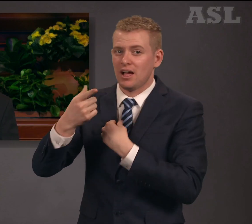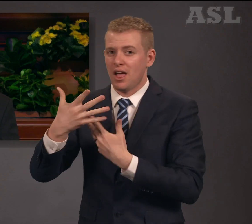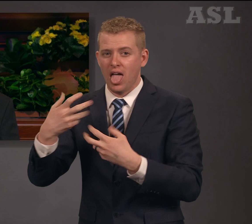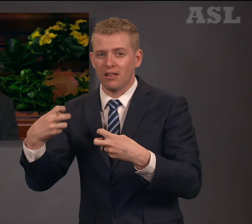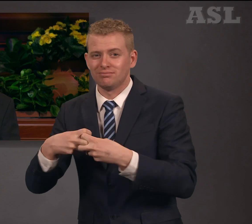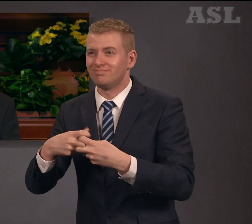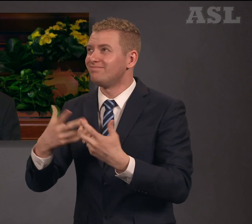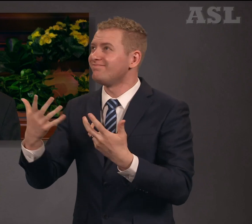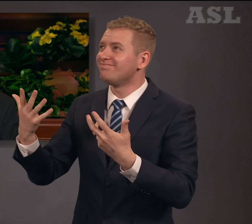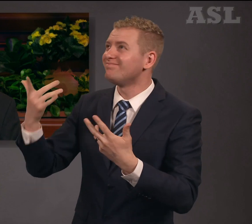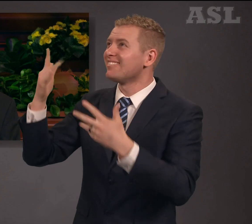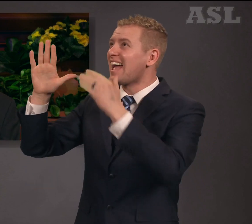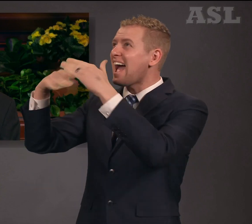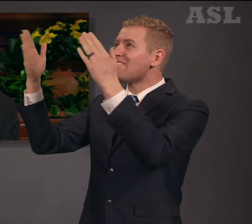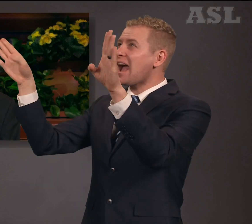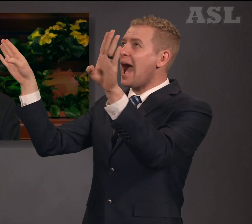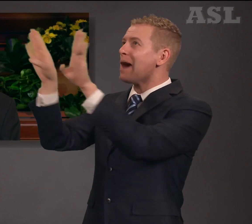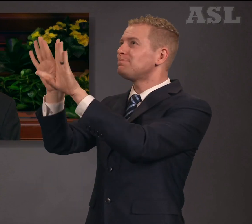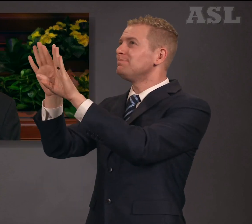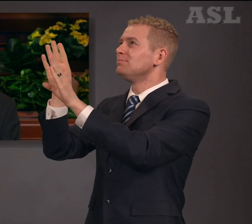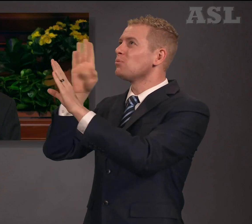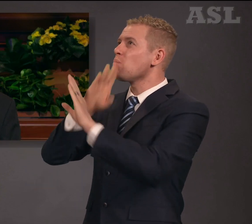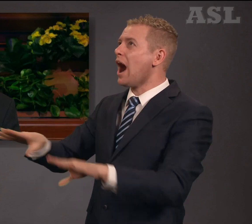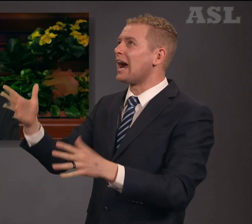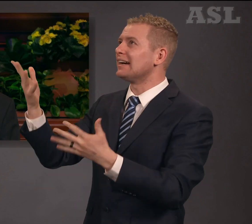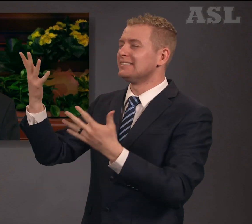are silent to your pleading for peace.